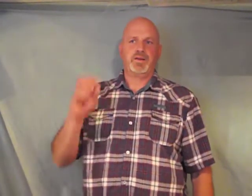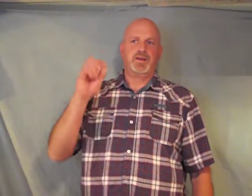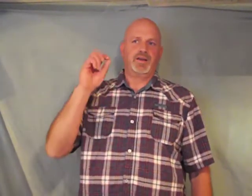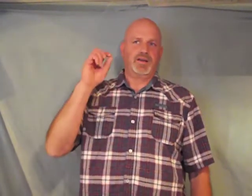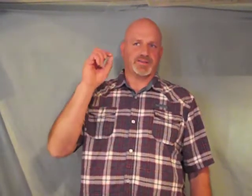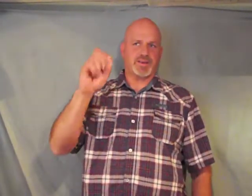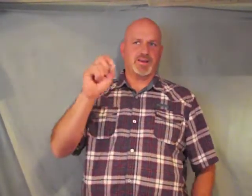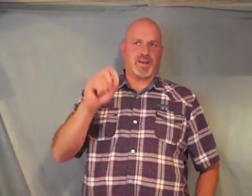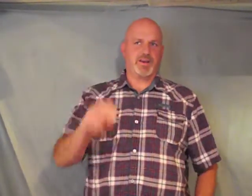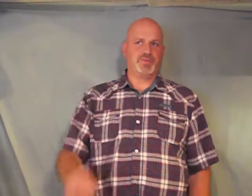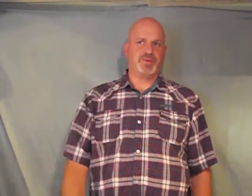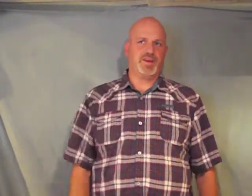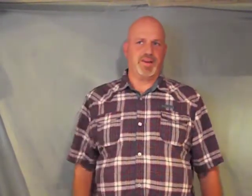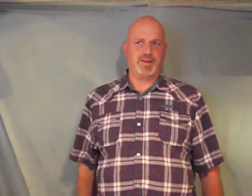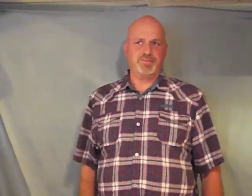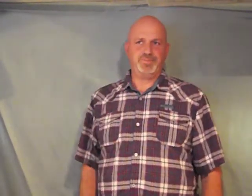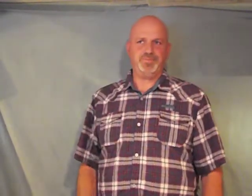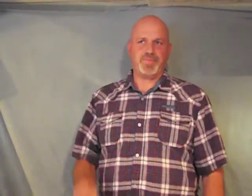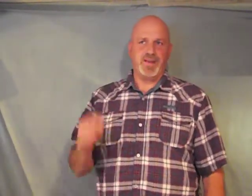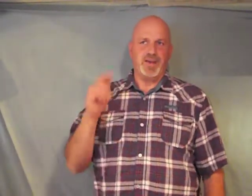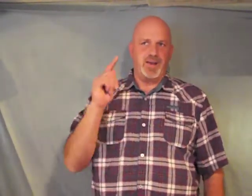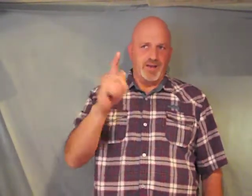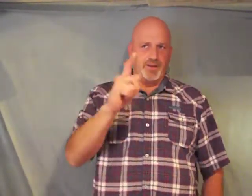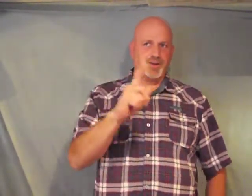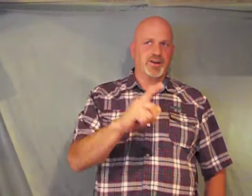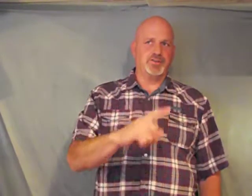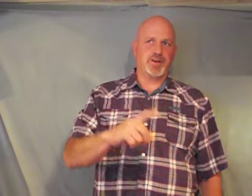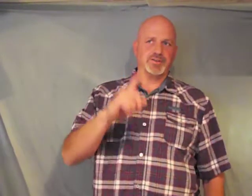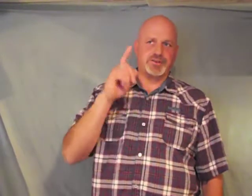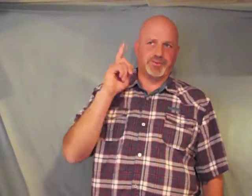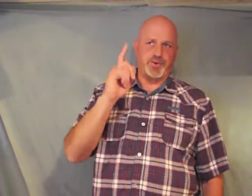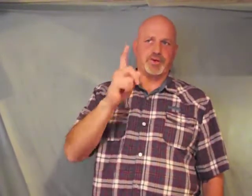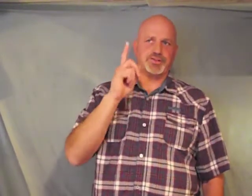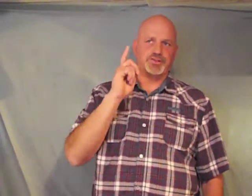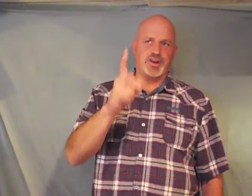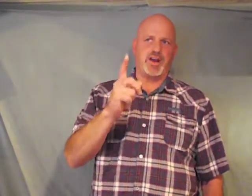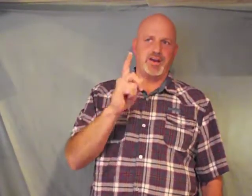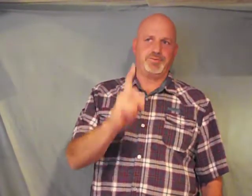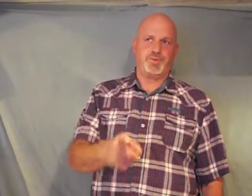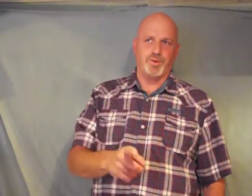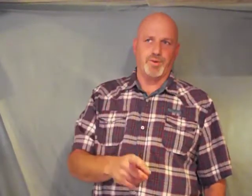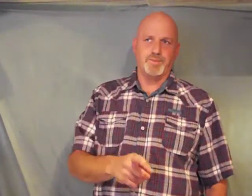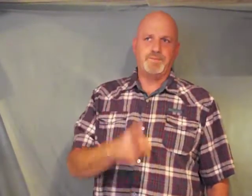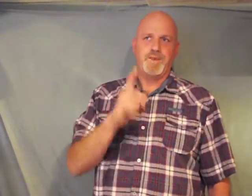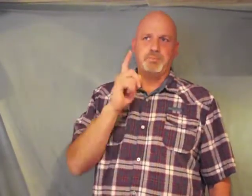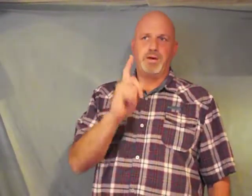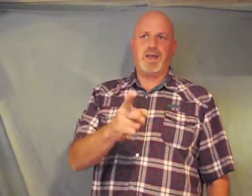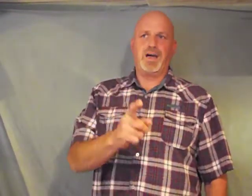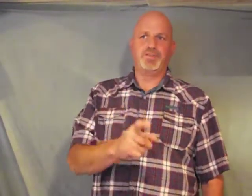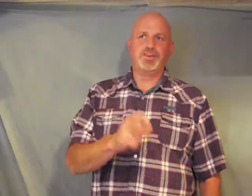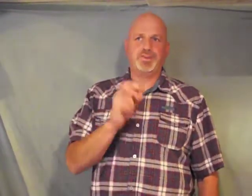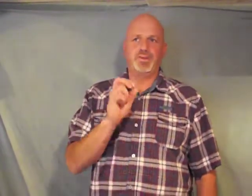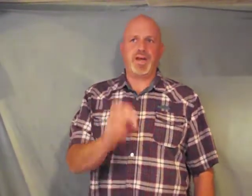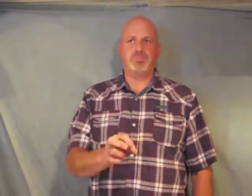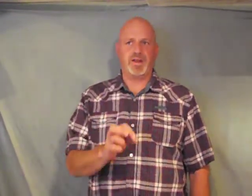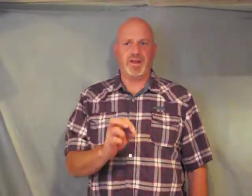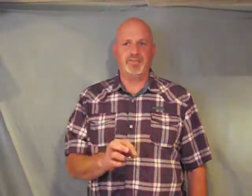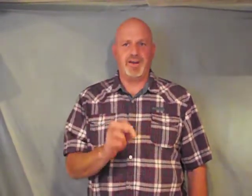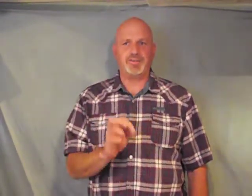it's going to come to an end another good verse is 1st John 4 beloved do not believe every